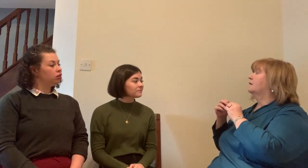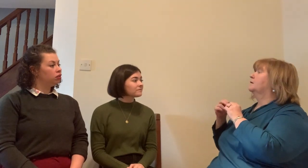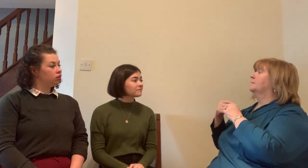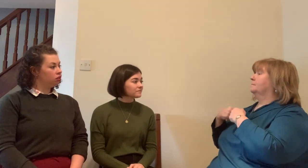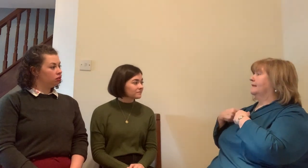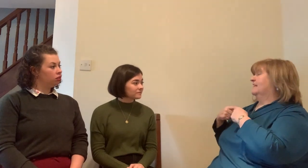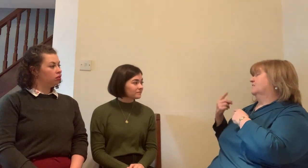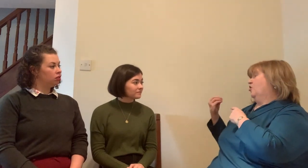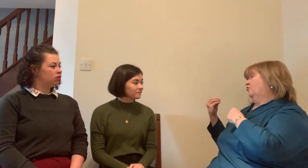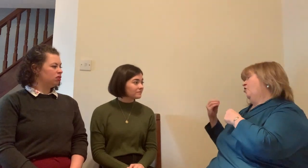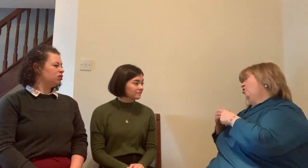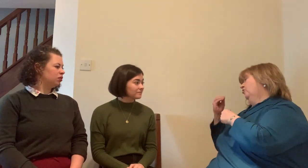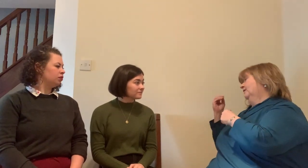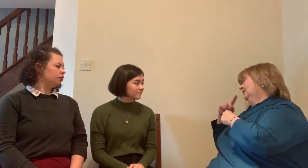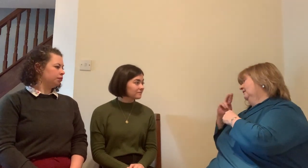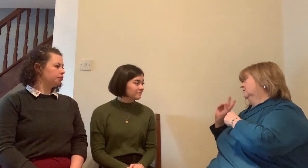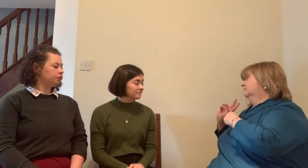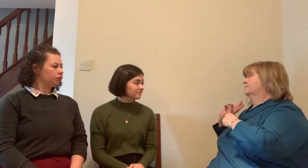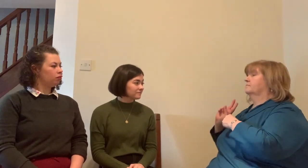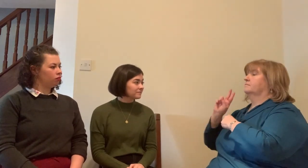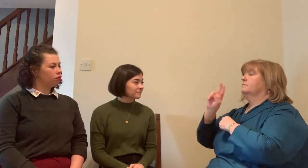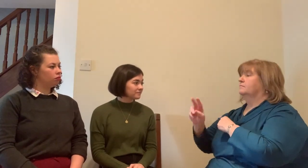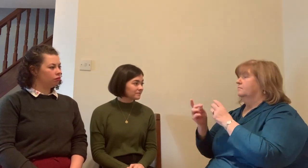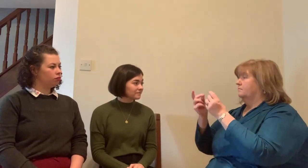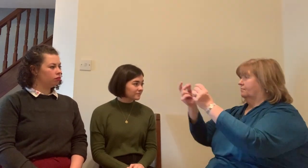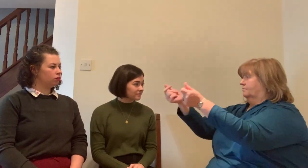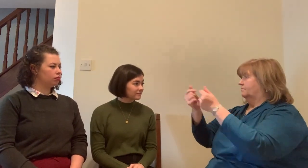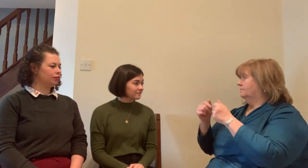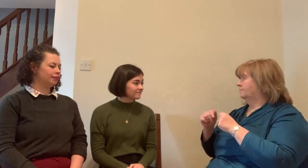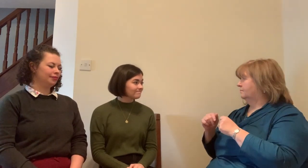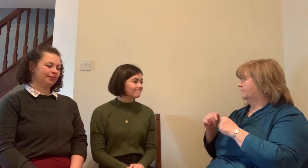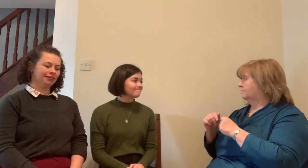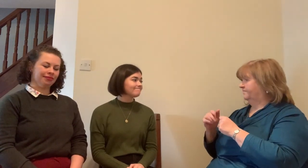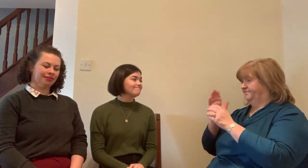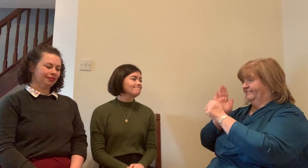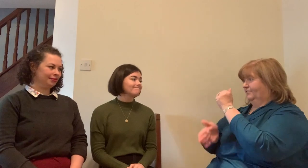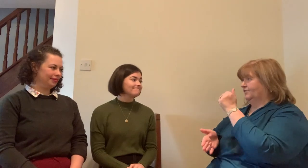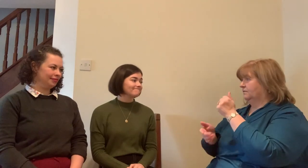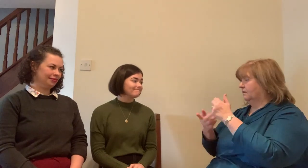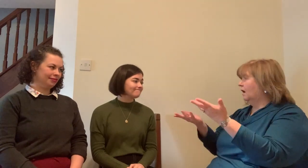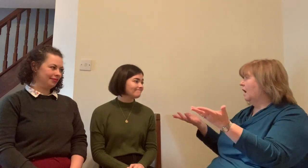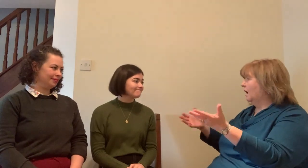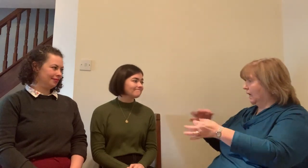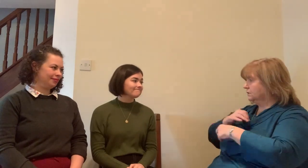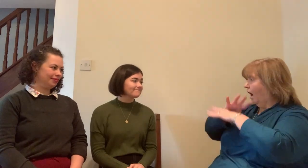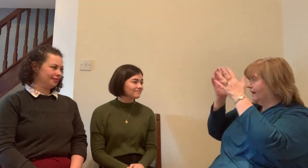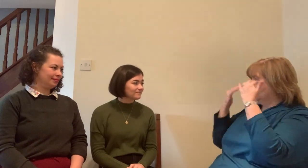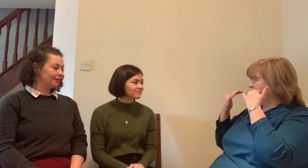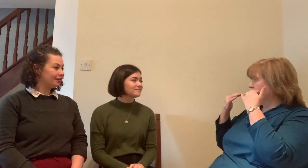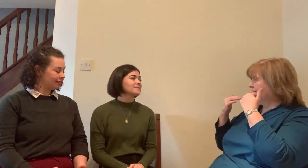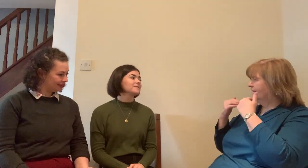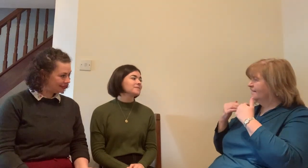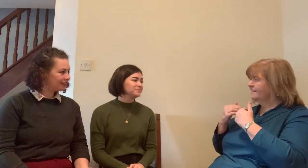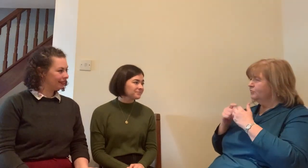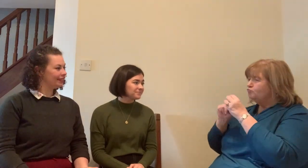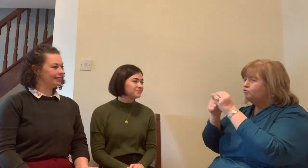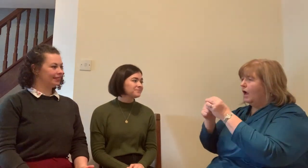ensure a smoother interpretation the next time that is so gorgeous just that conversation that support that working together be open be